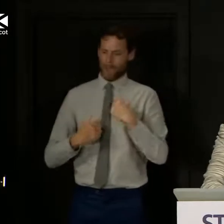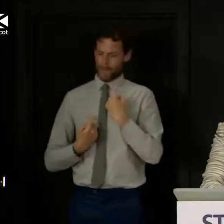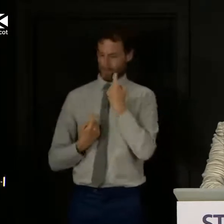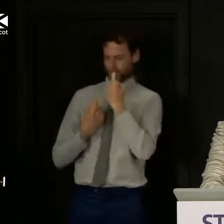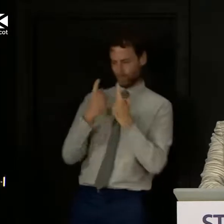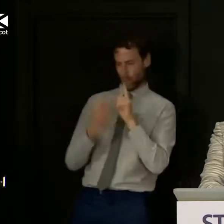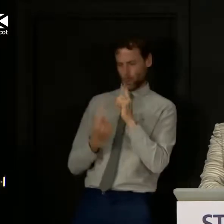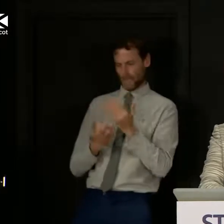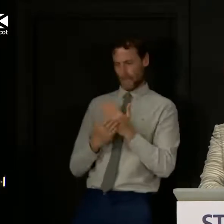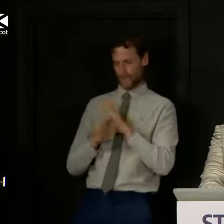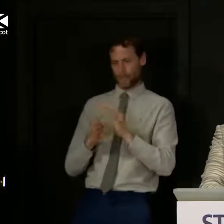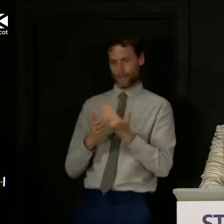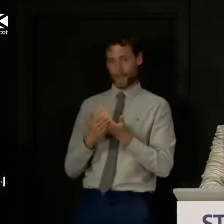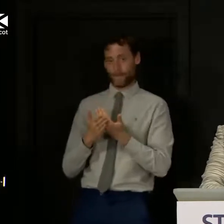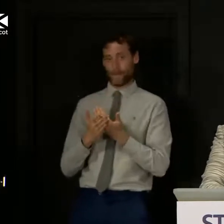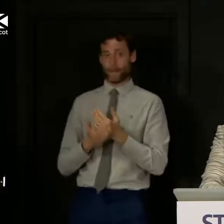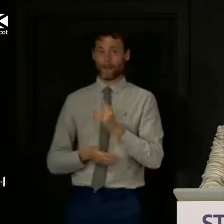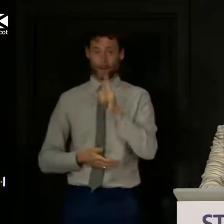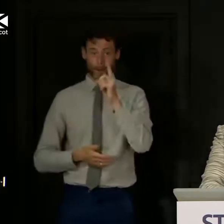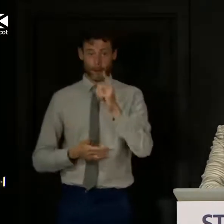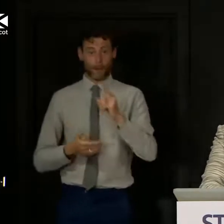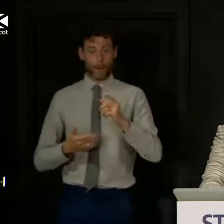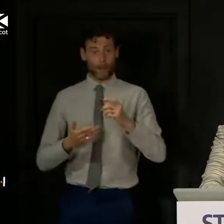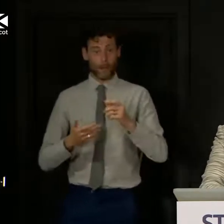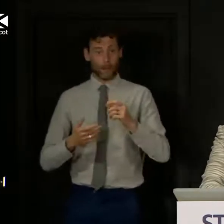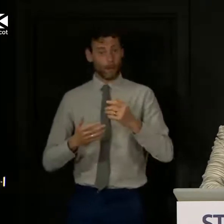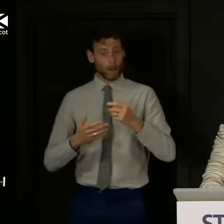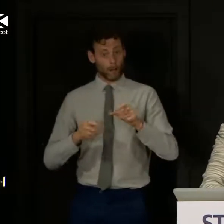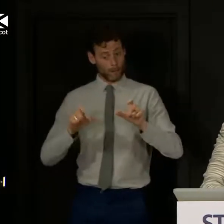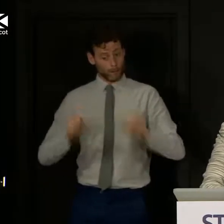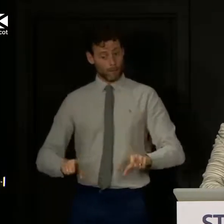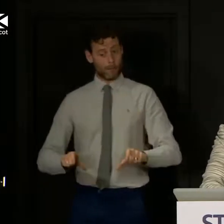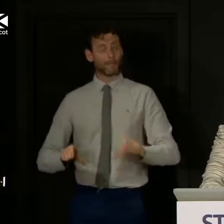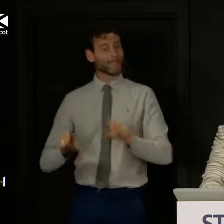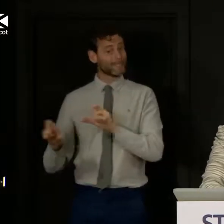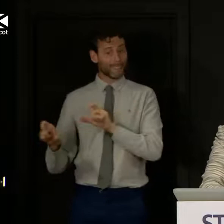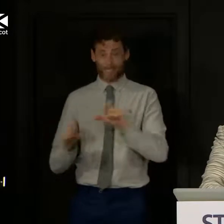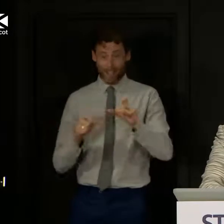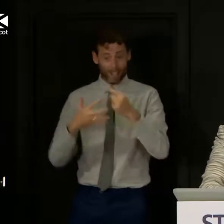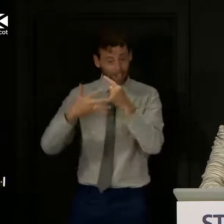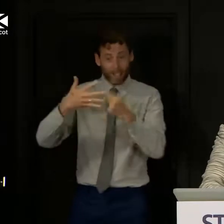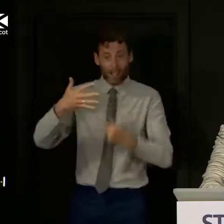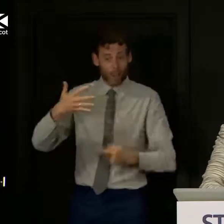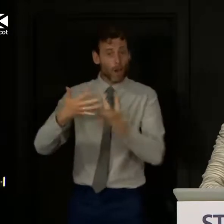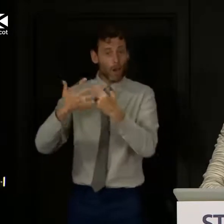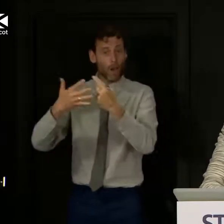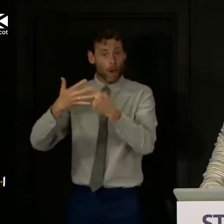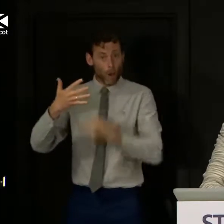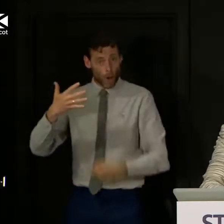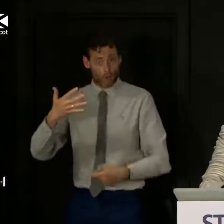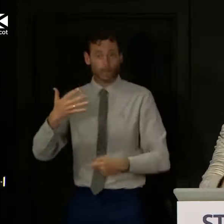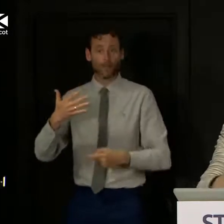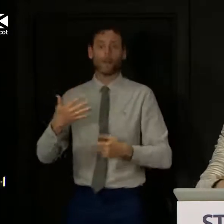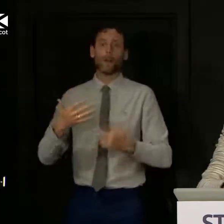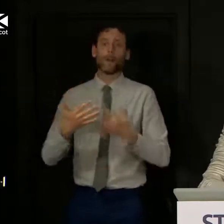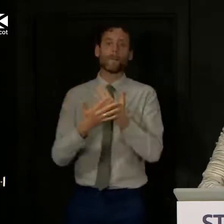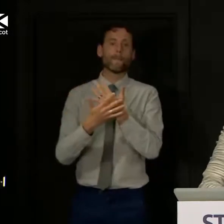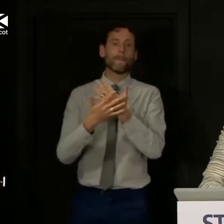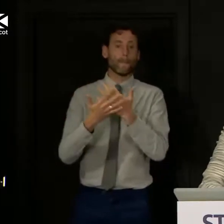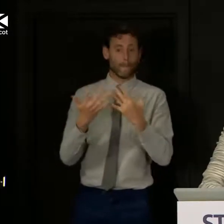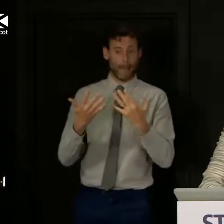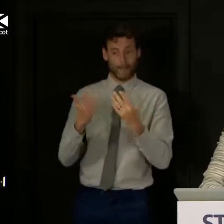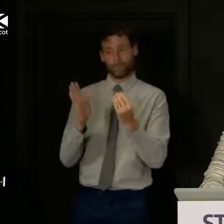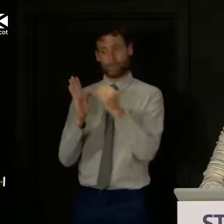don't forget there are many of the lockdown rules that will still be in regulation, which means that they will be the law. And again,